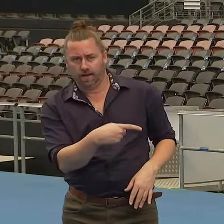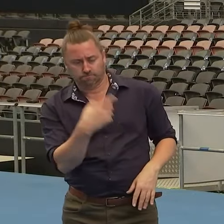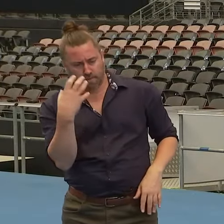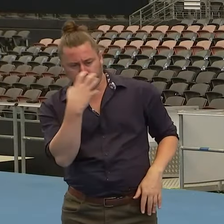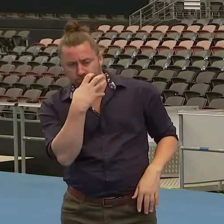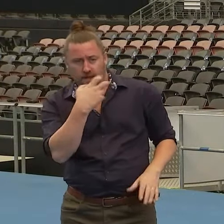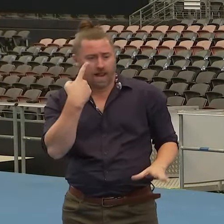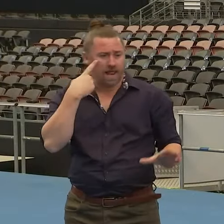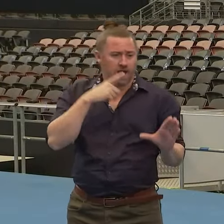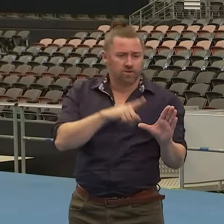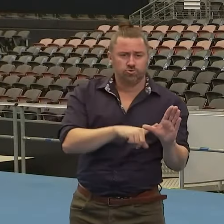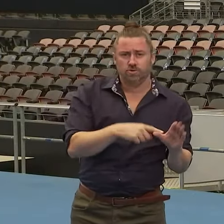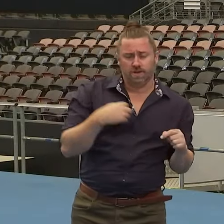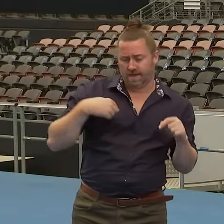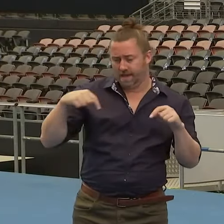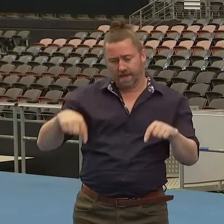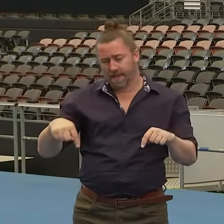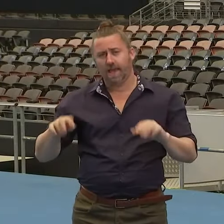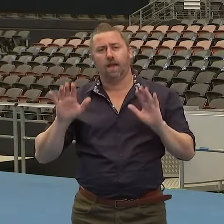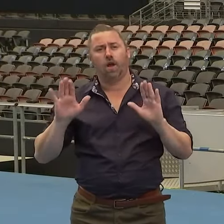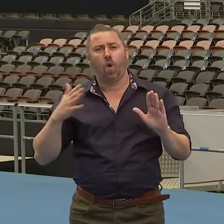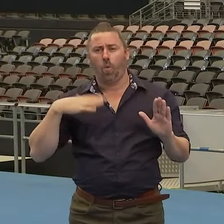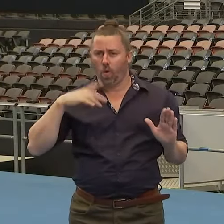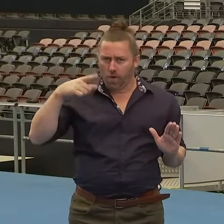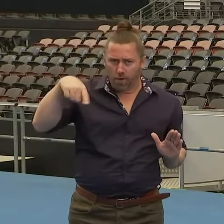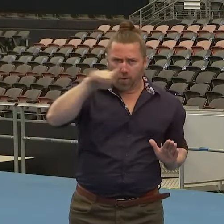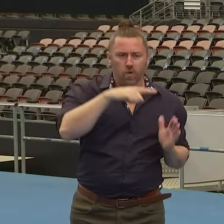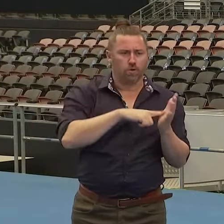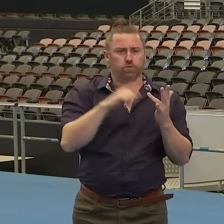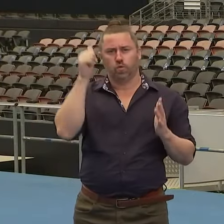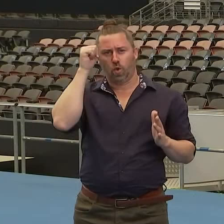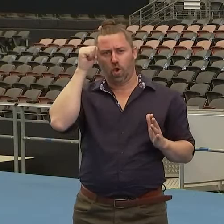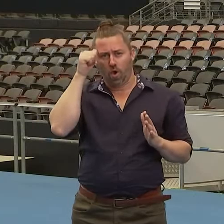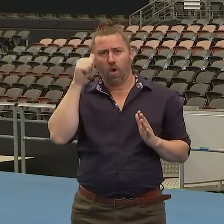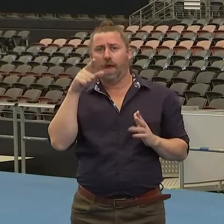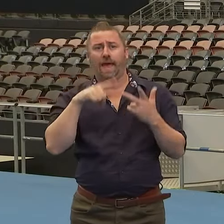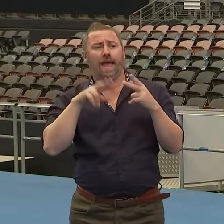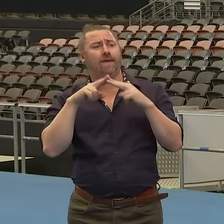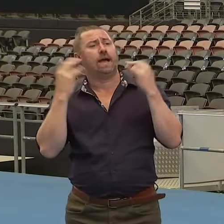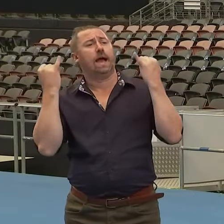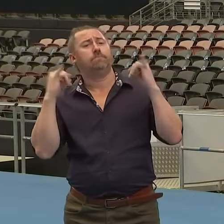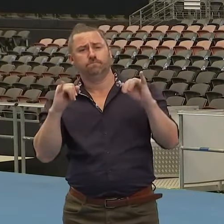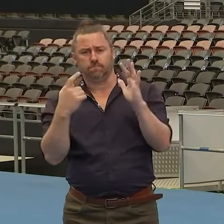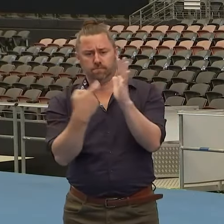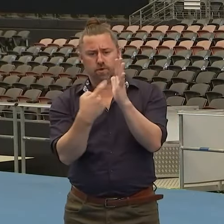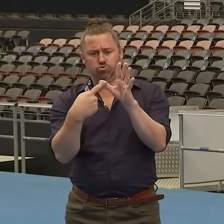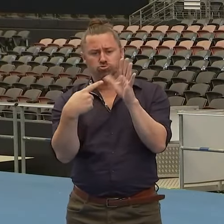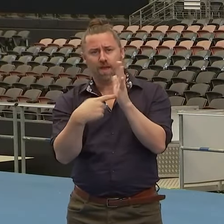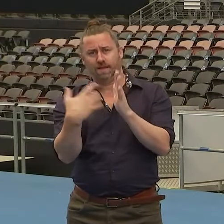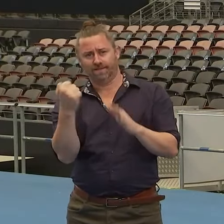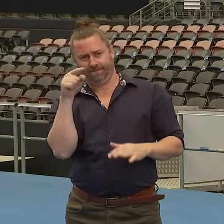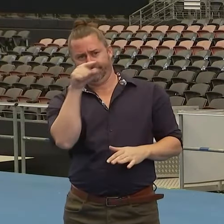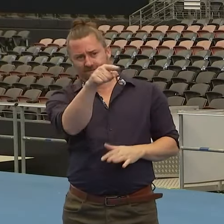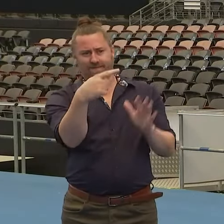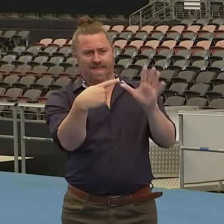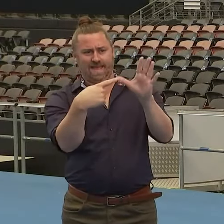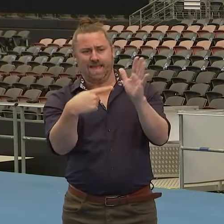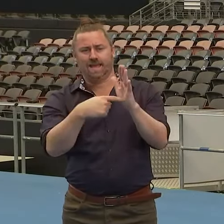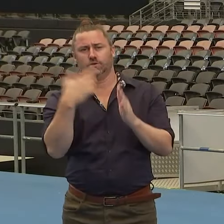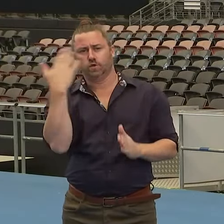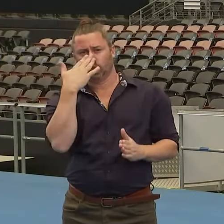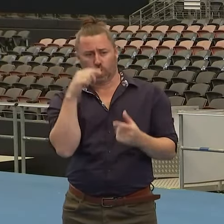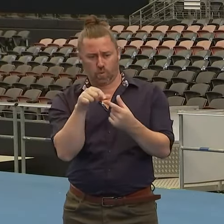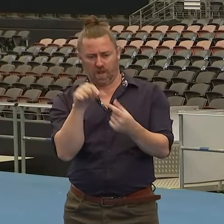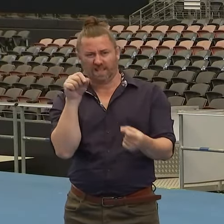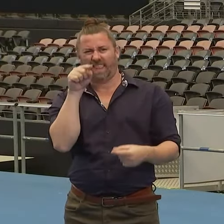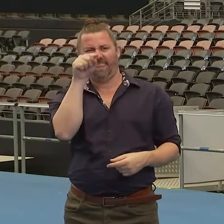So this is about giving parents confidence that we will have the rat tests available at their schools. If their child or